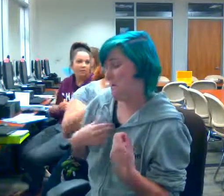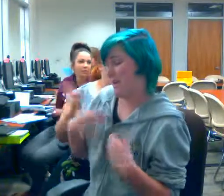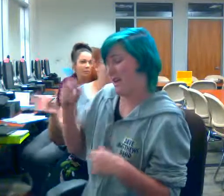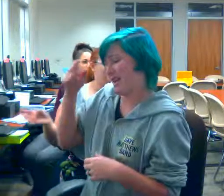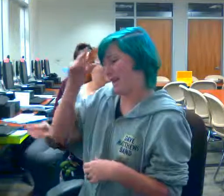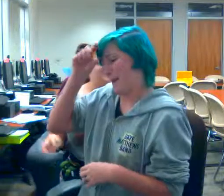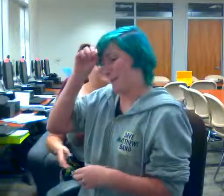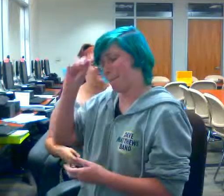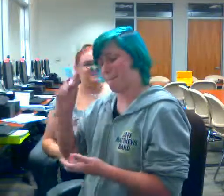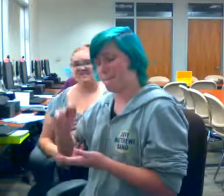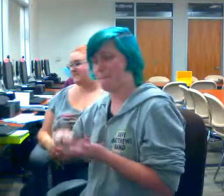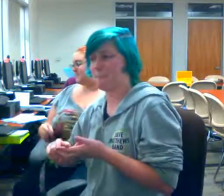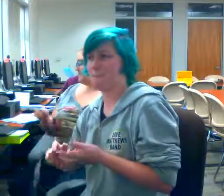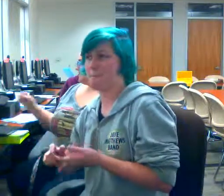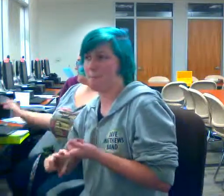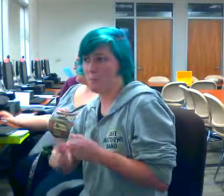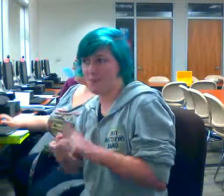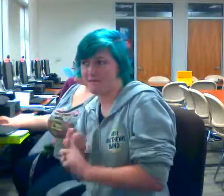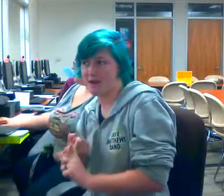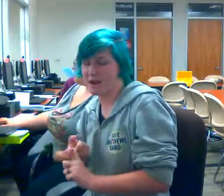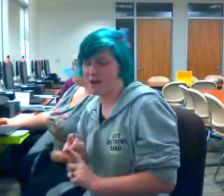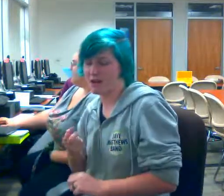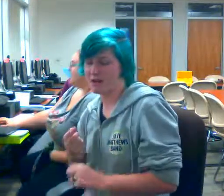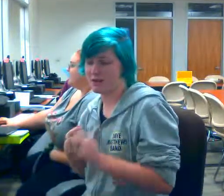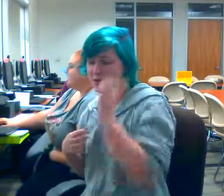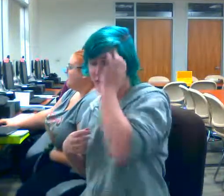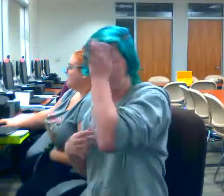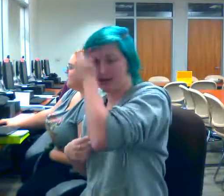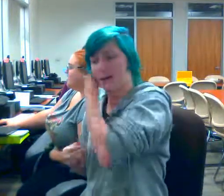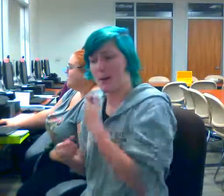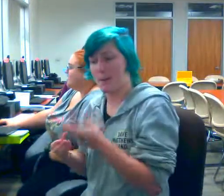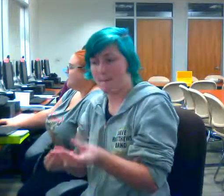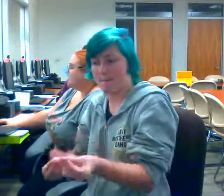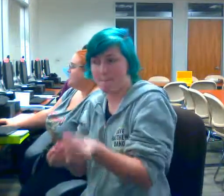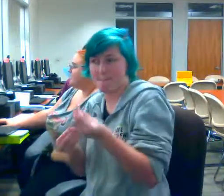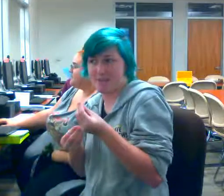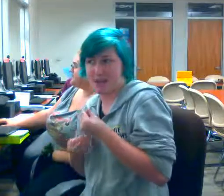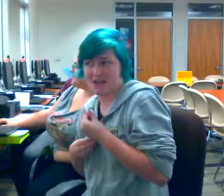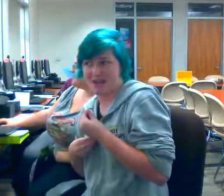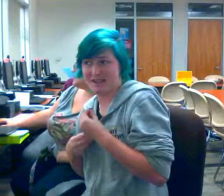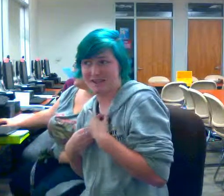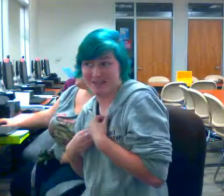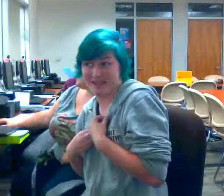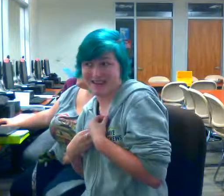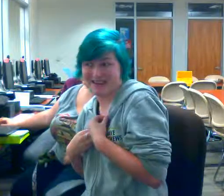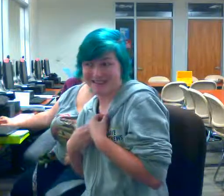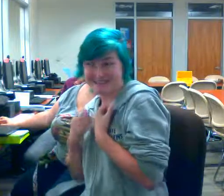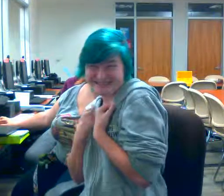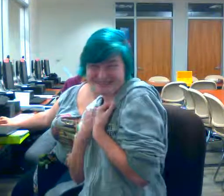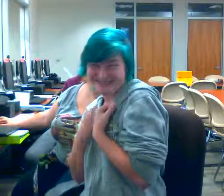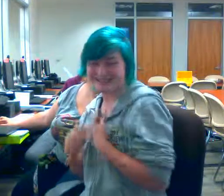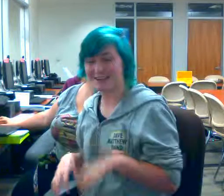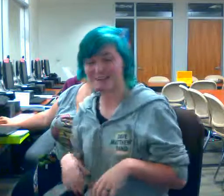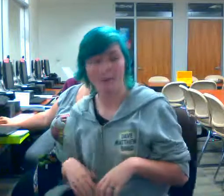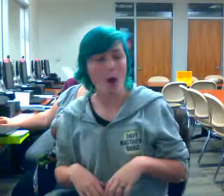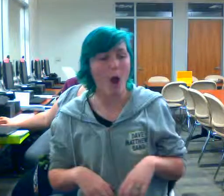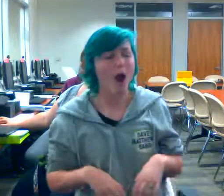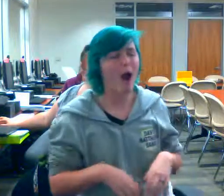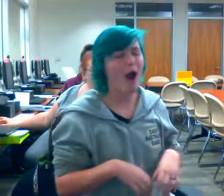do the question number. Just like a simple question. raise that job and she'll give you no for no reason. But she seemed really nice.